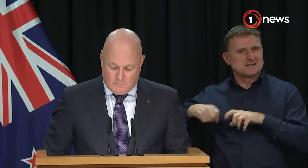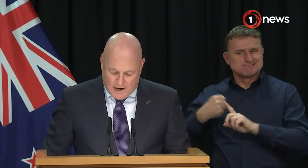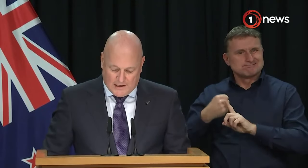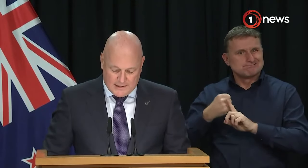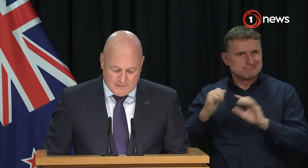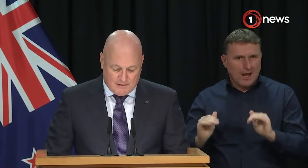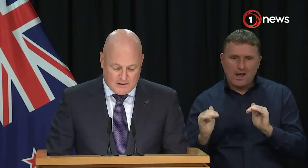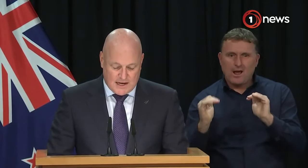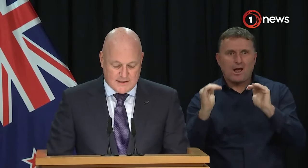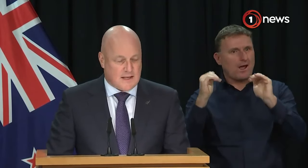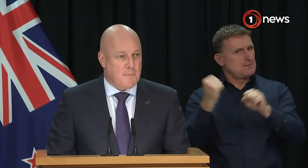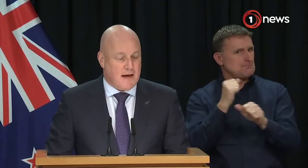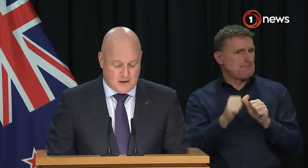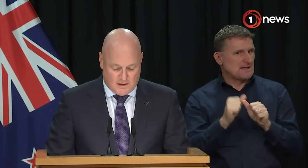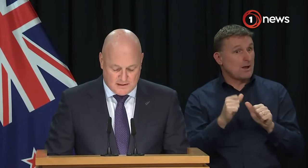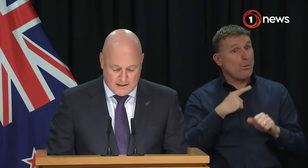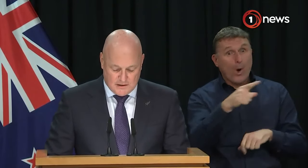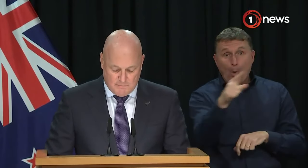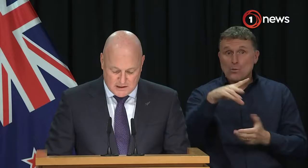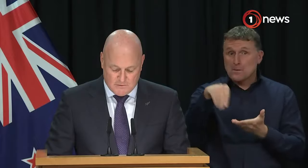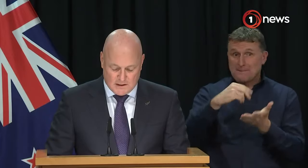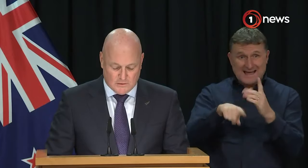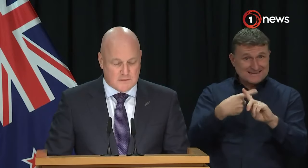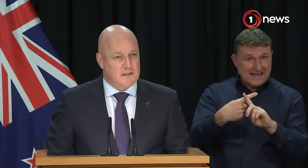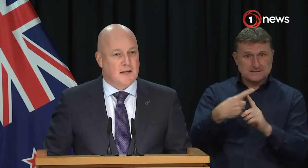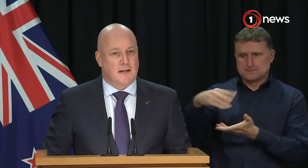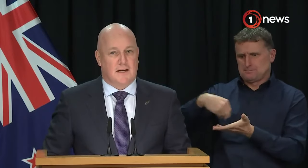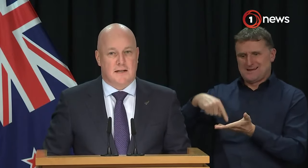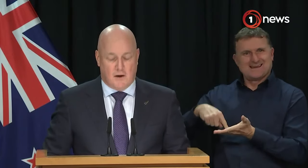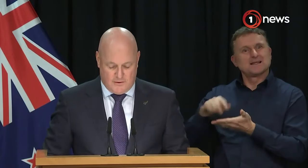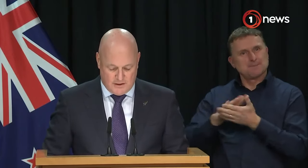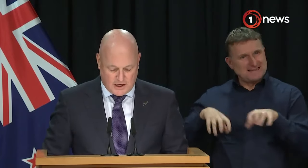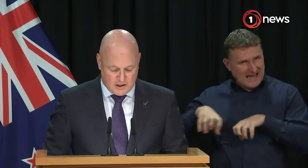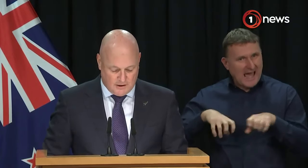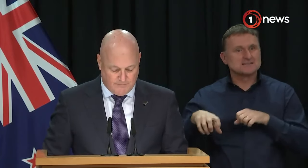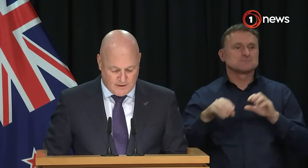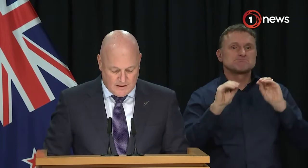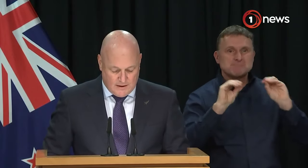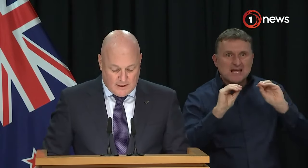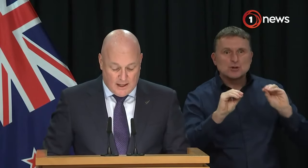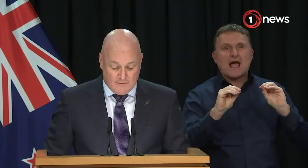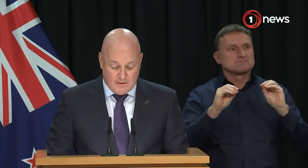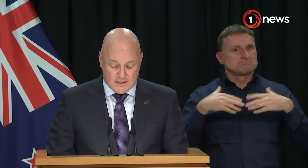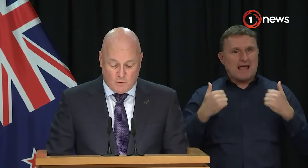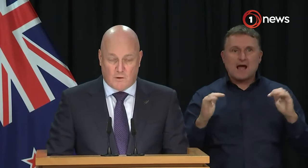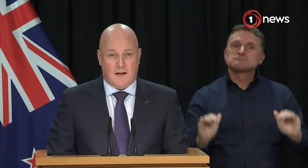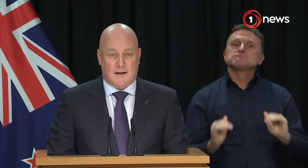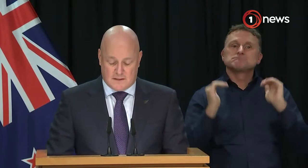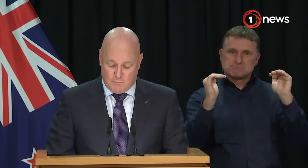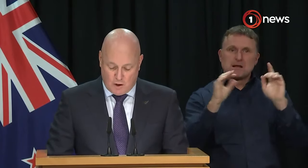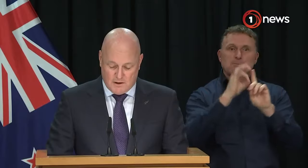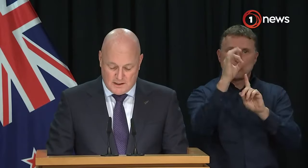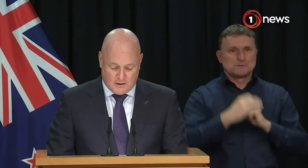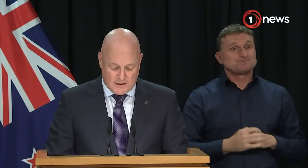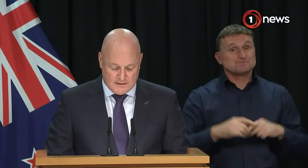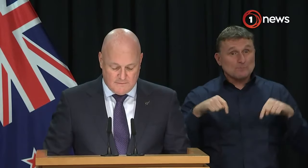Kiwis rightly expect that the taxes they pay are translated into better results, particularly in health and education. In light of that this morning we